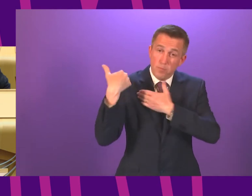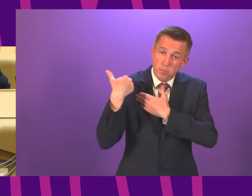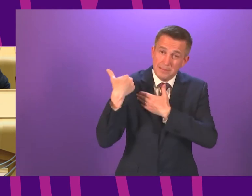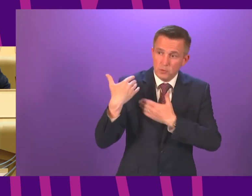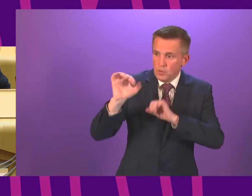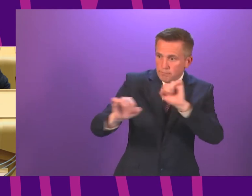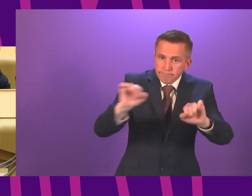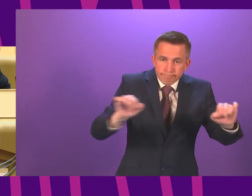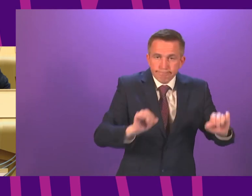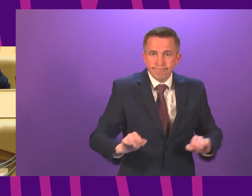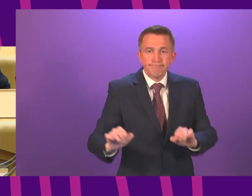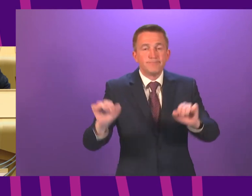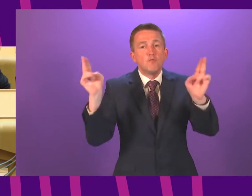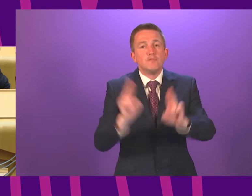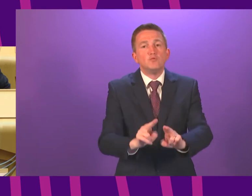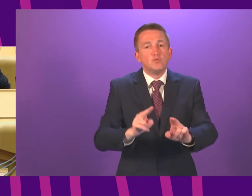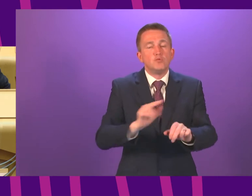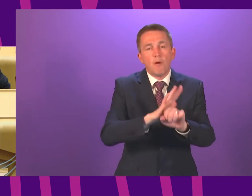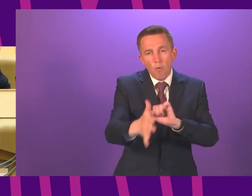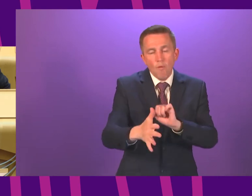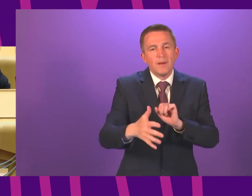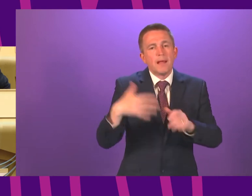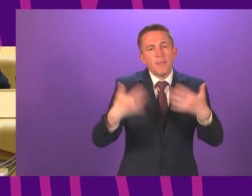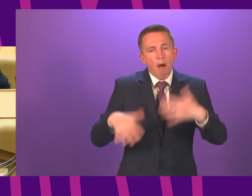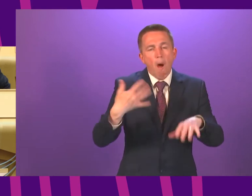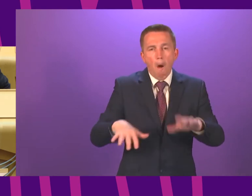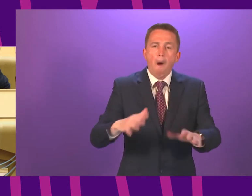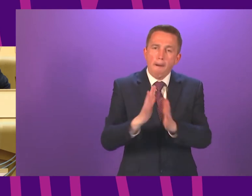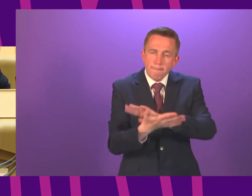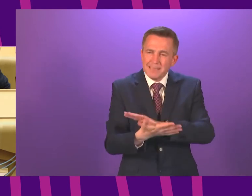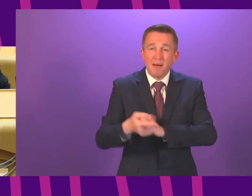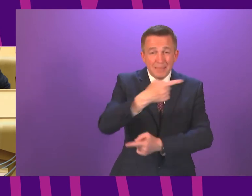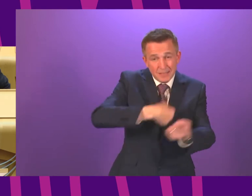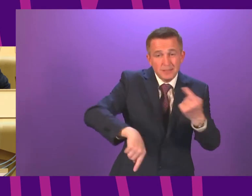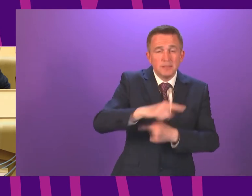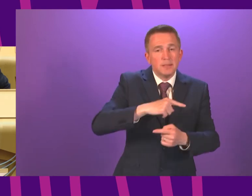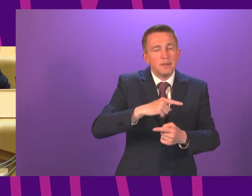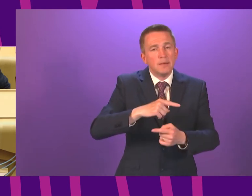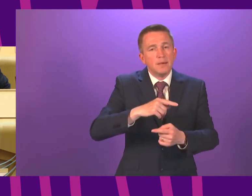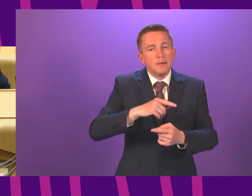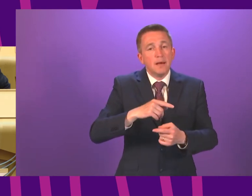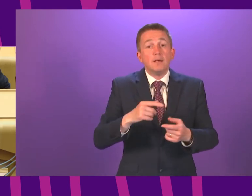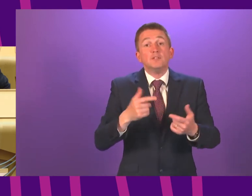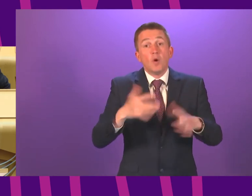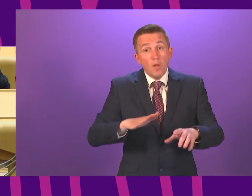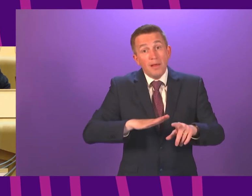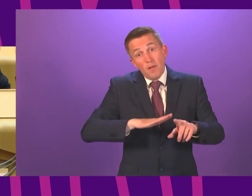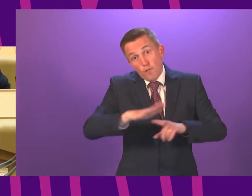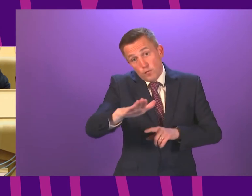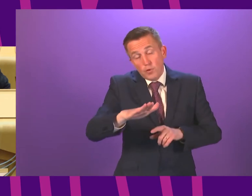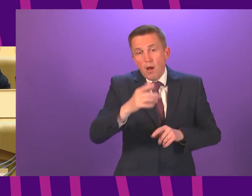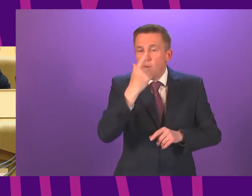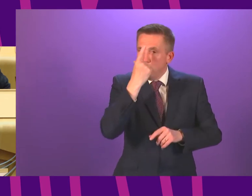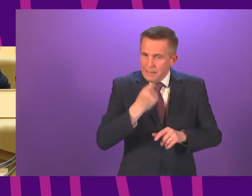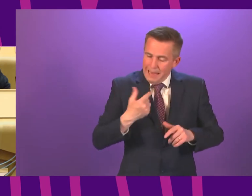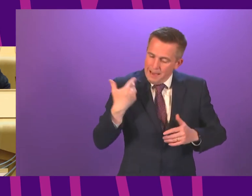help suppress the virus and reduce the harm that it causes. And that will allow us to get to that phase of being able to deal